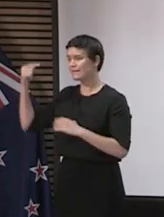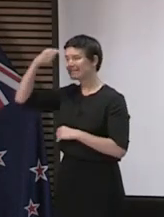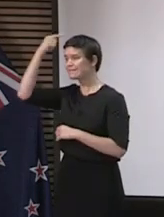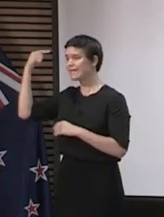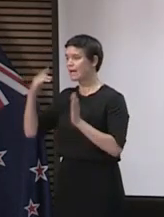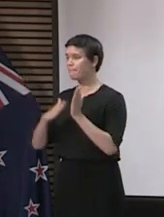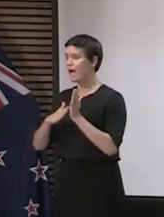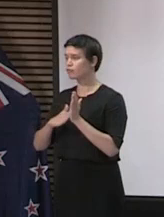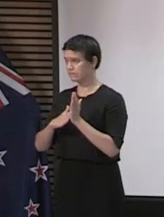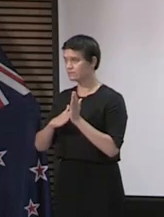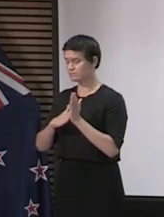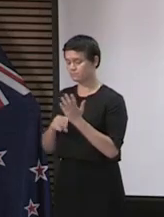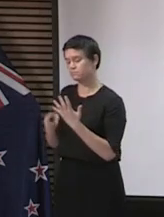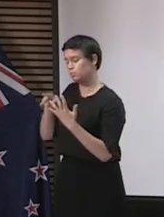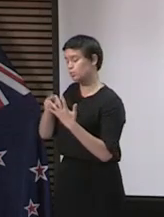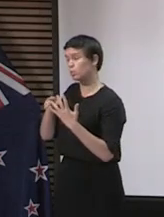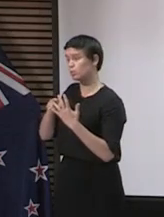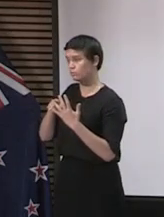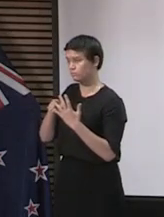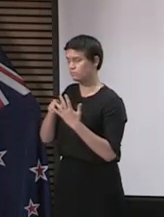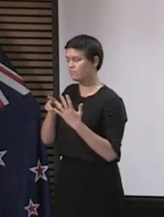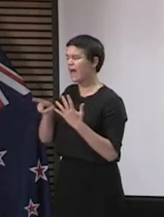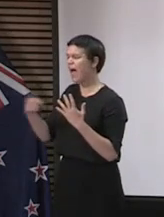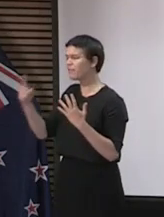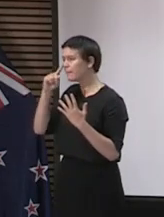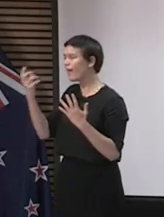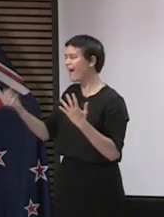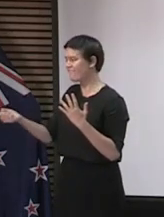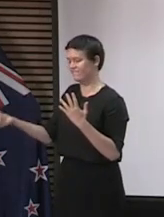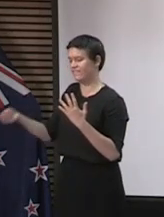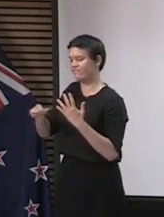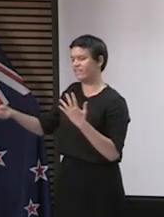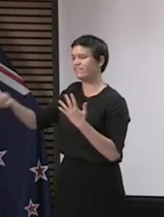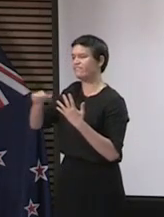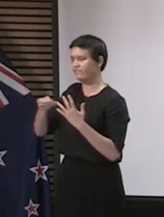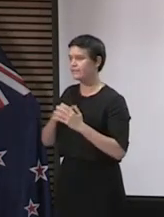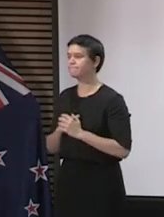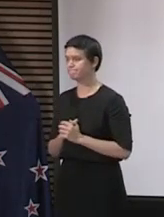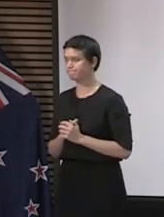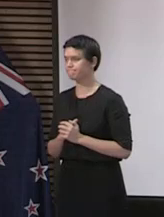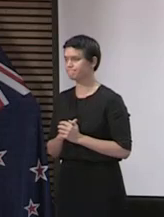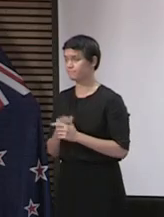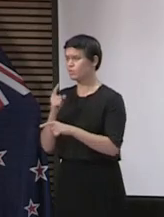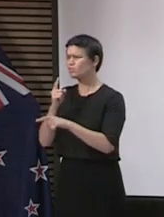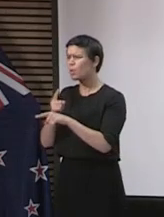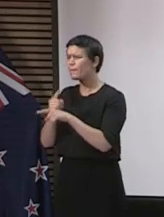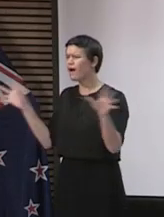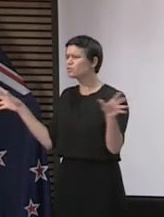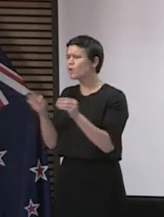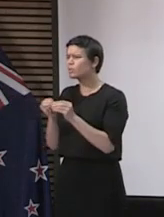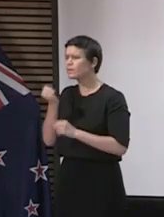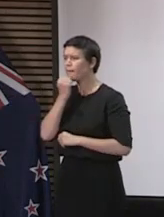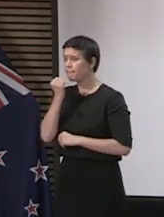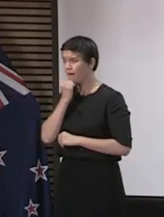in Auckland and two are linked to other known cases. In the context of our overall total, six